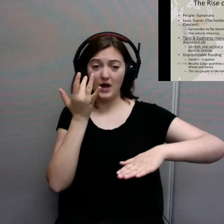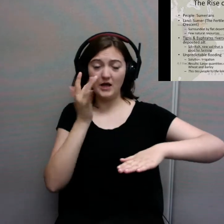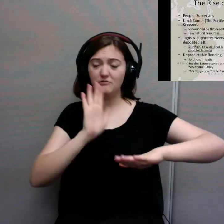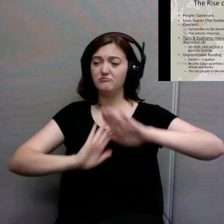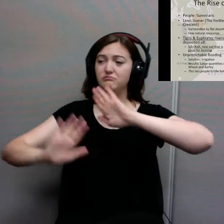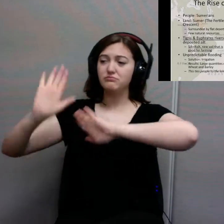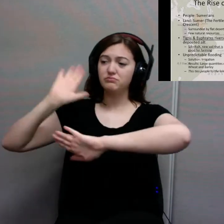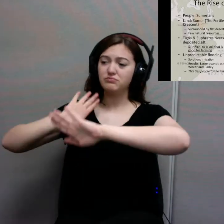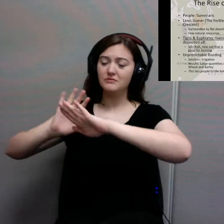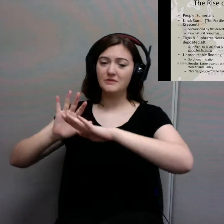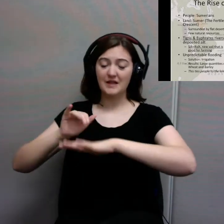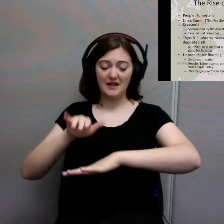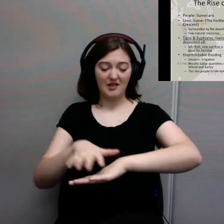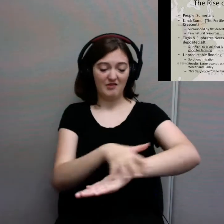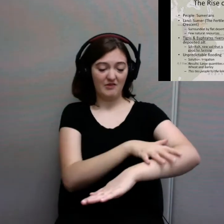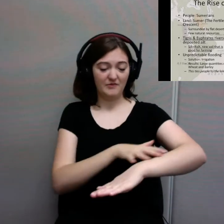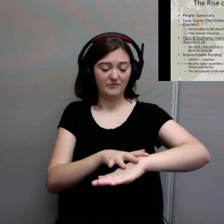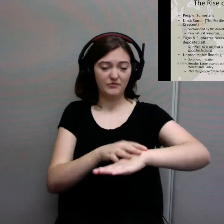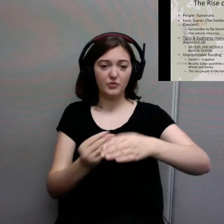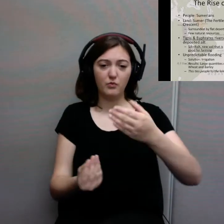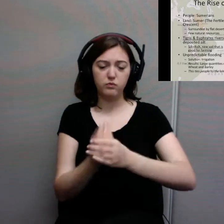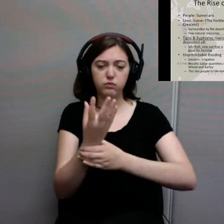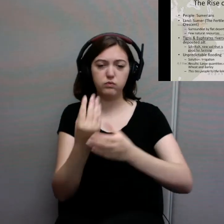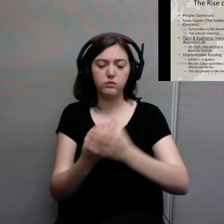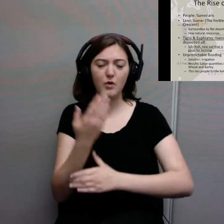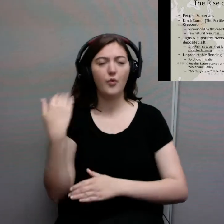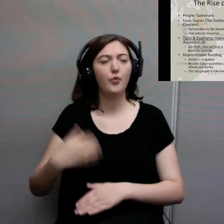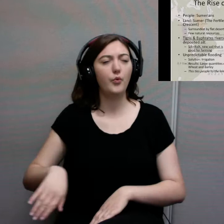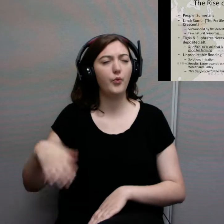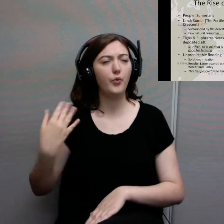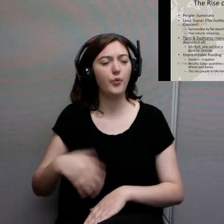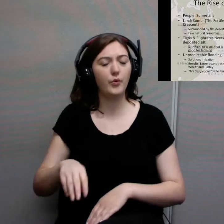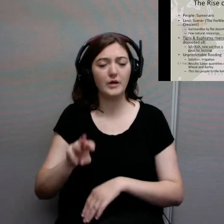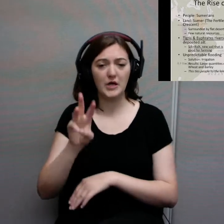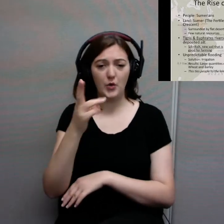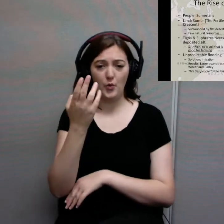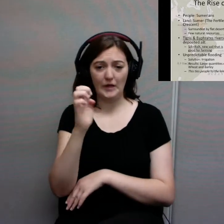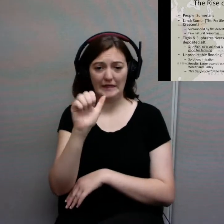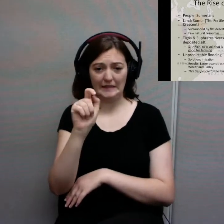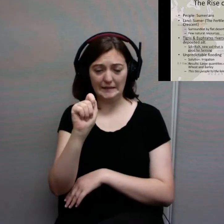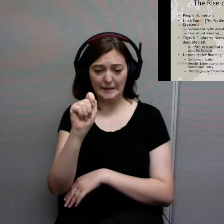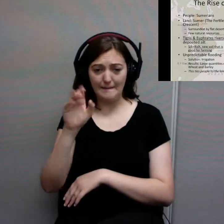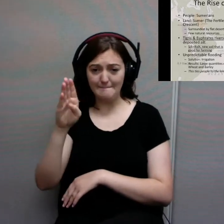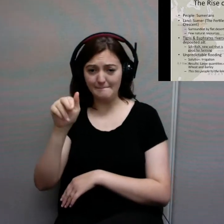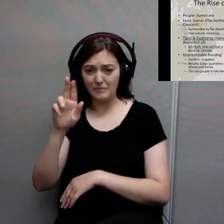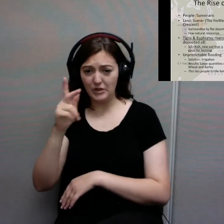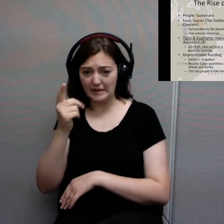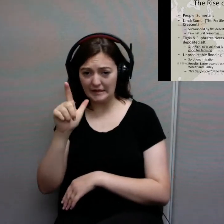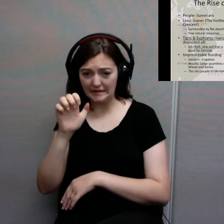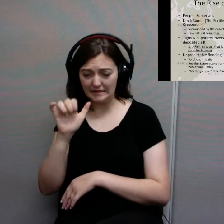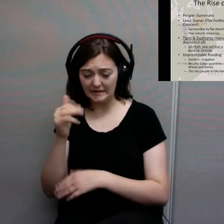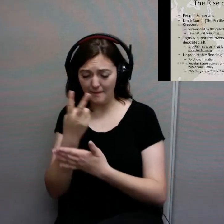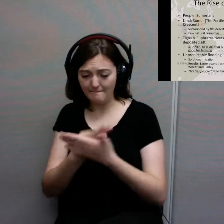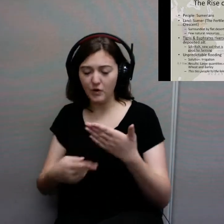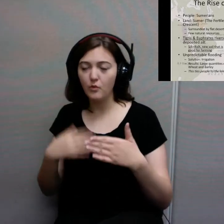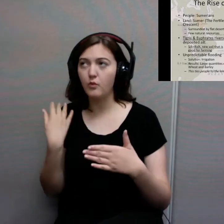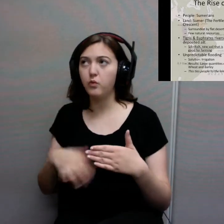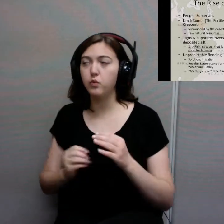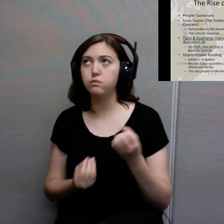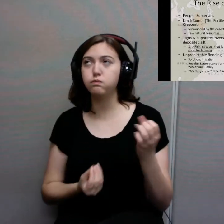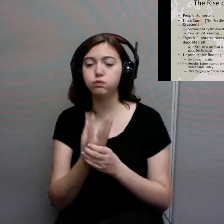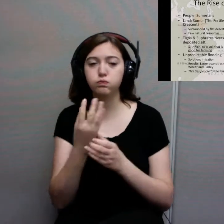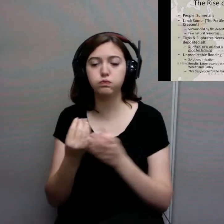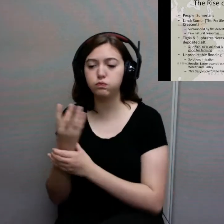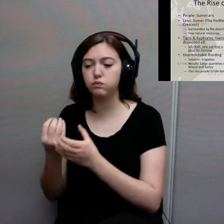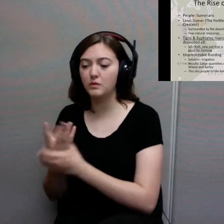food, particularly wheat and barley. And one thing that's very important that we're going to learn about civilization is for civilization to arise,